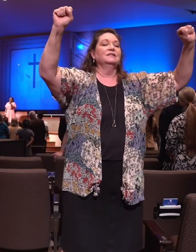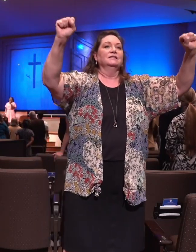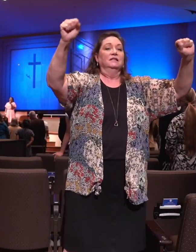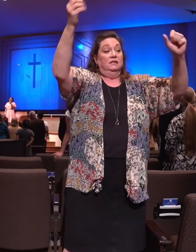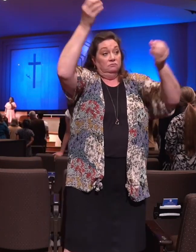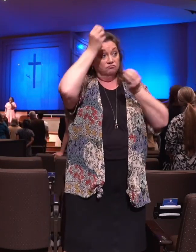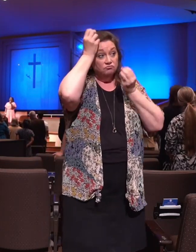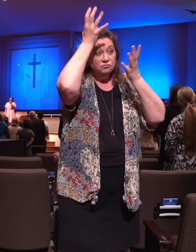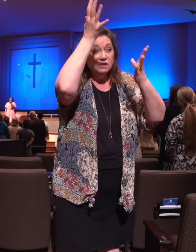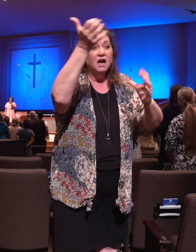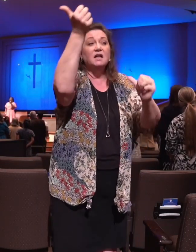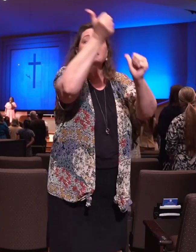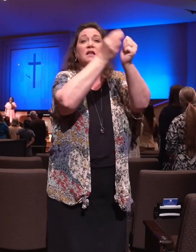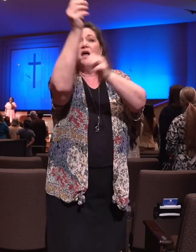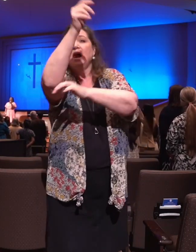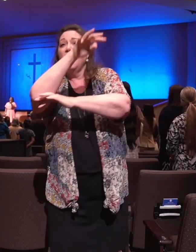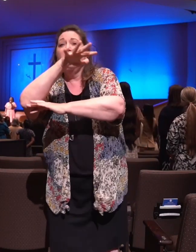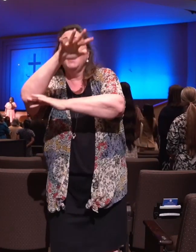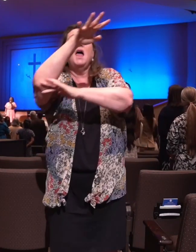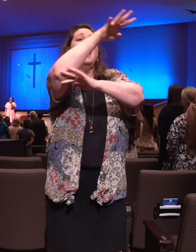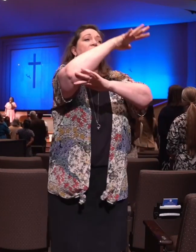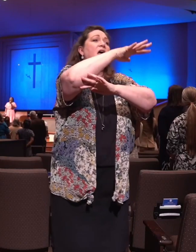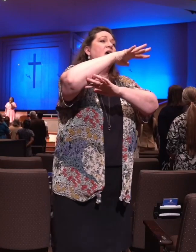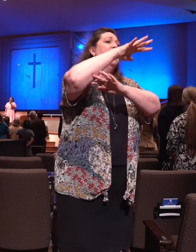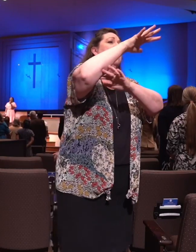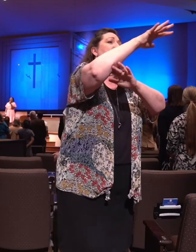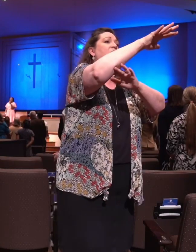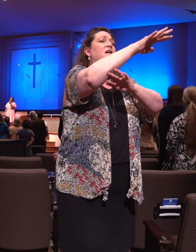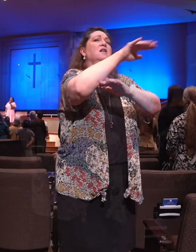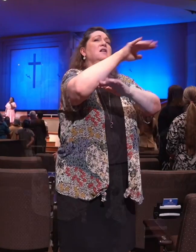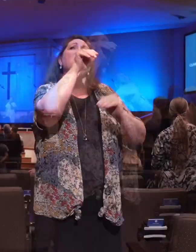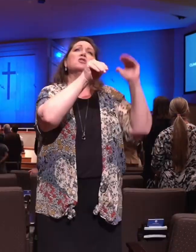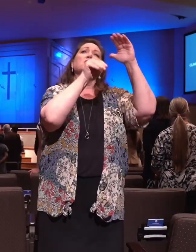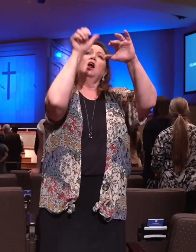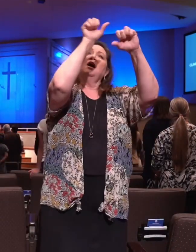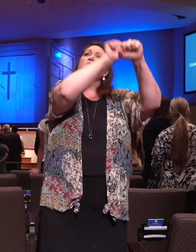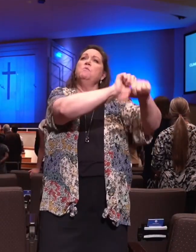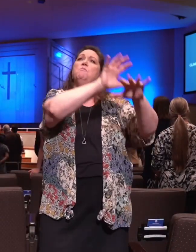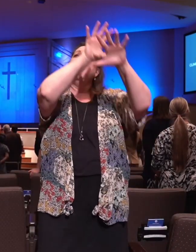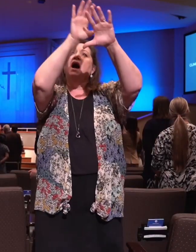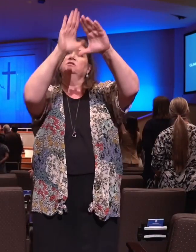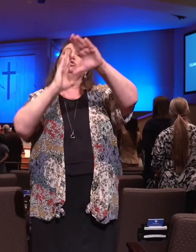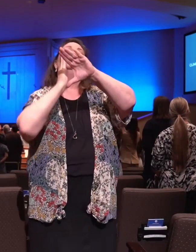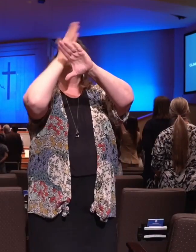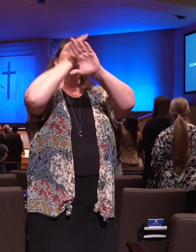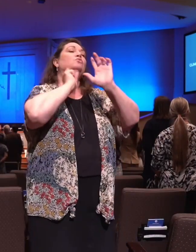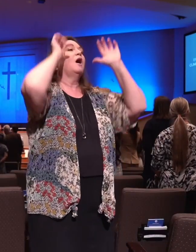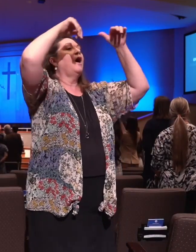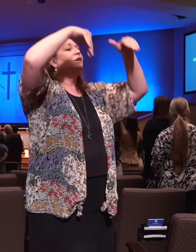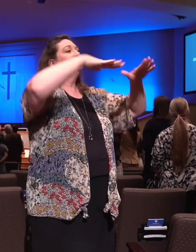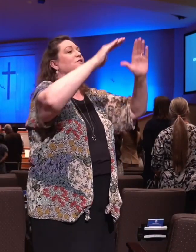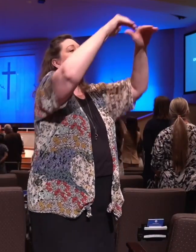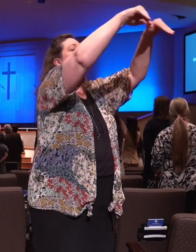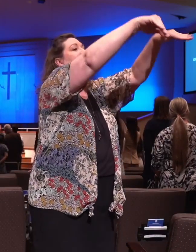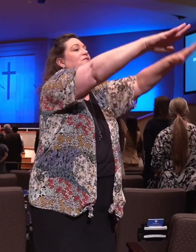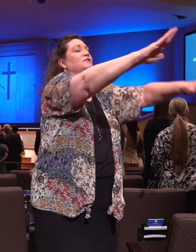news to every land Find the steams and cross the blaze On which